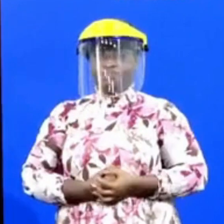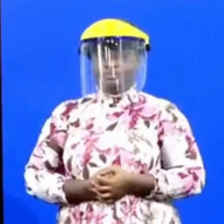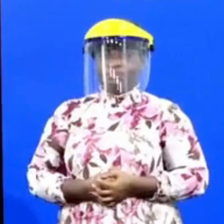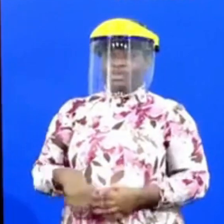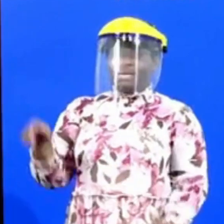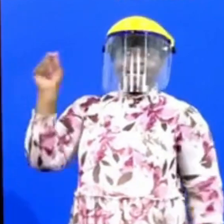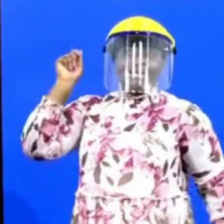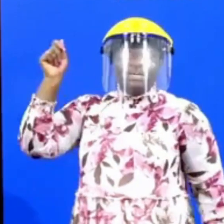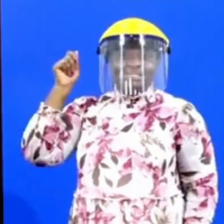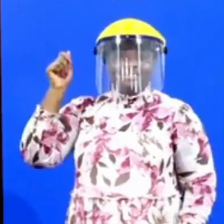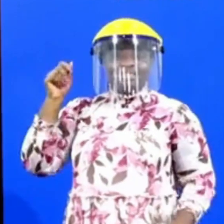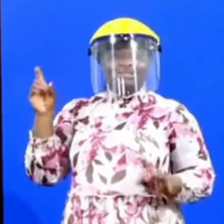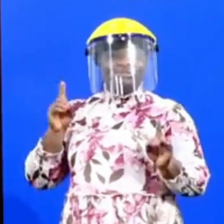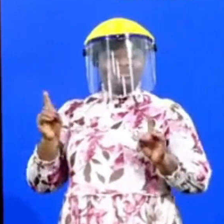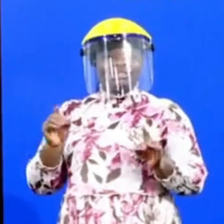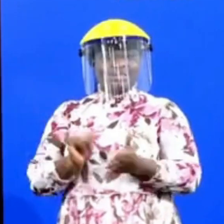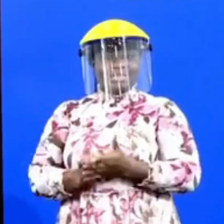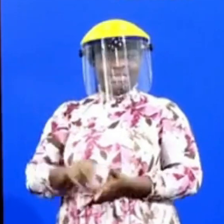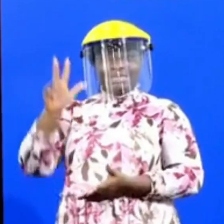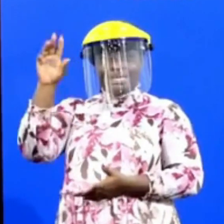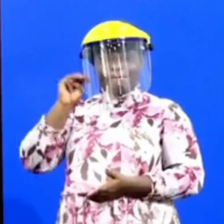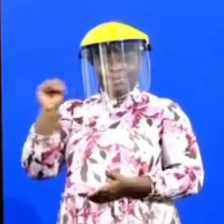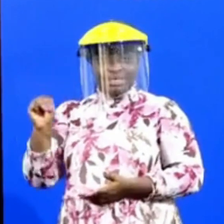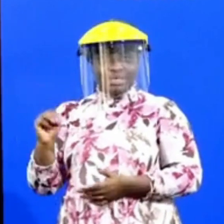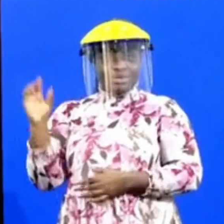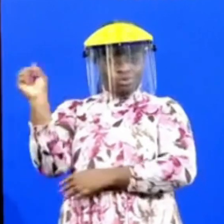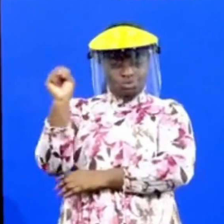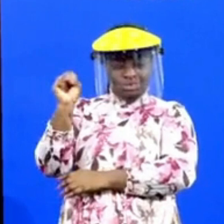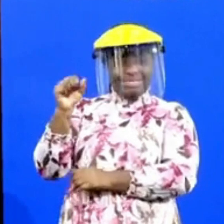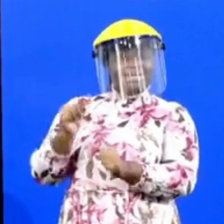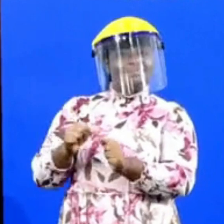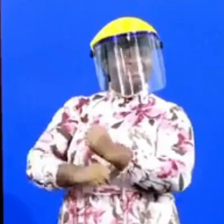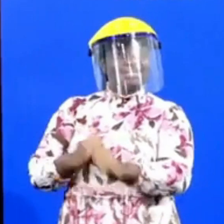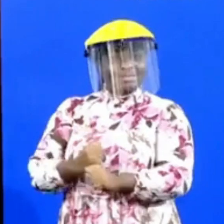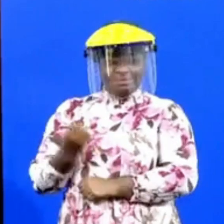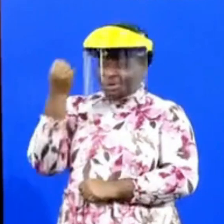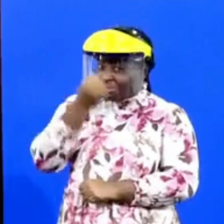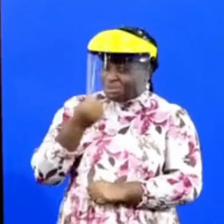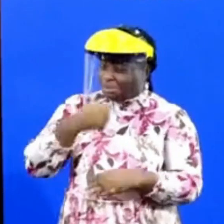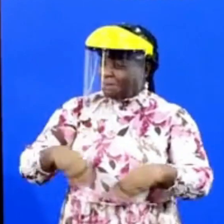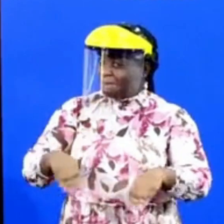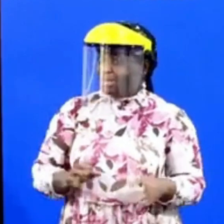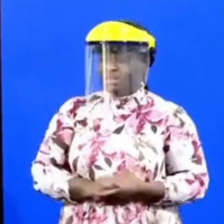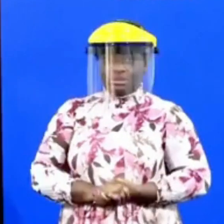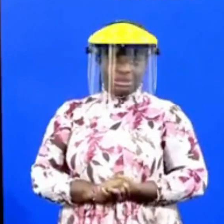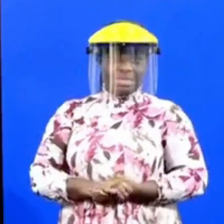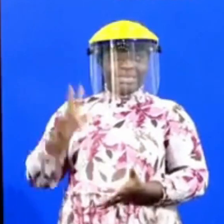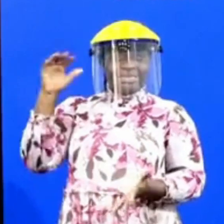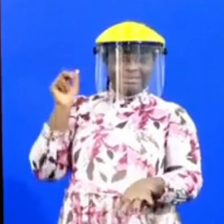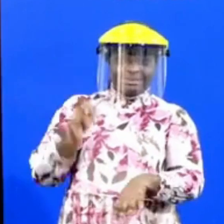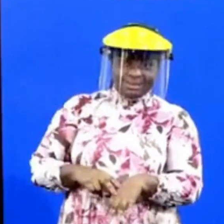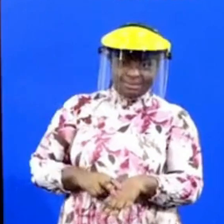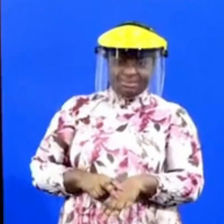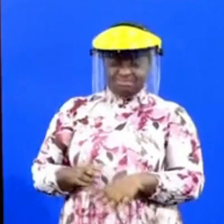Kenya is earning something like three billion dollars a year from the European market and they are three times further